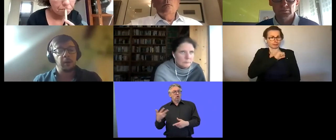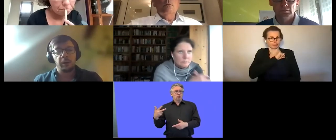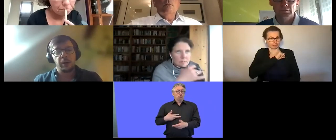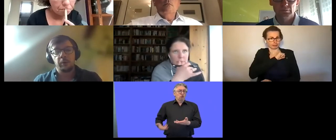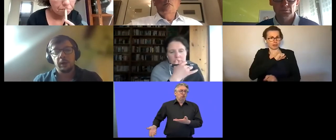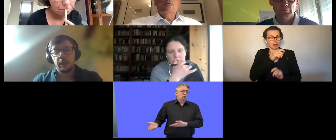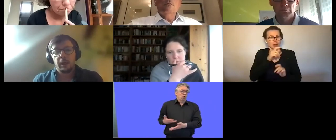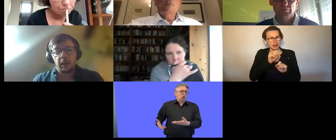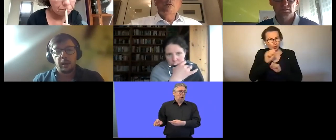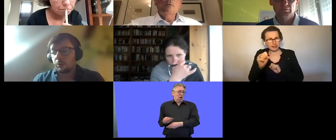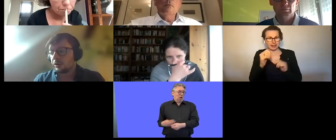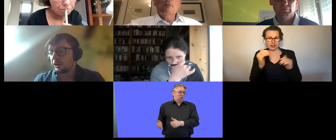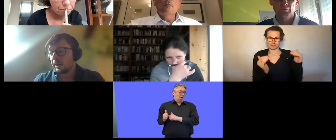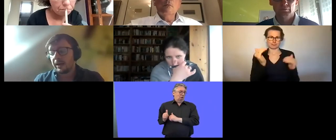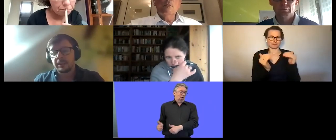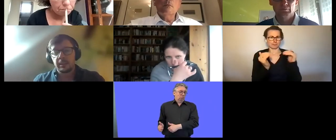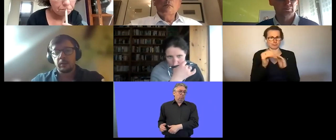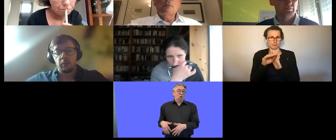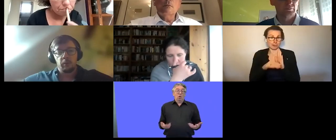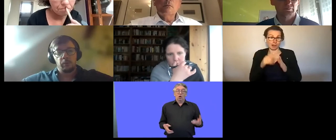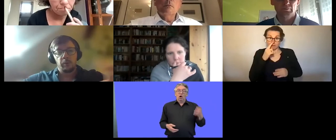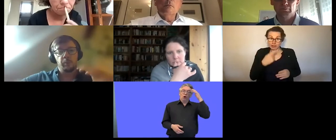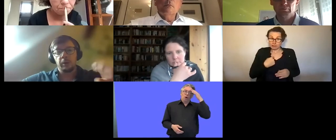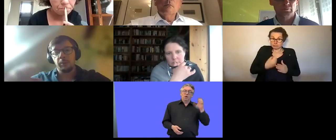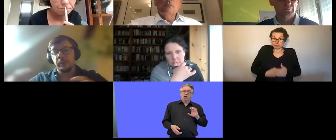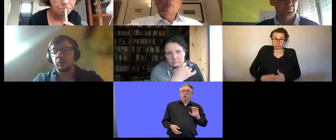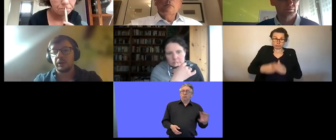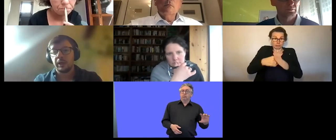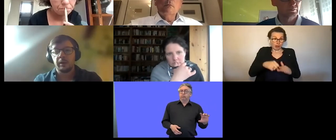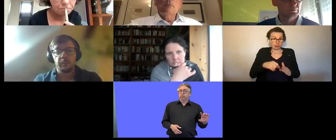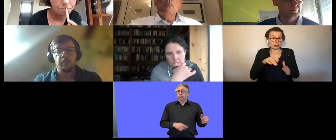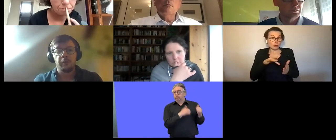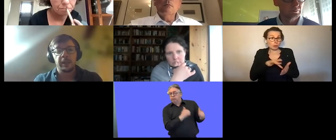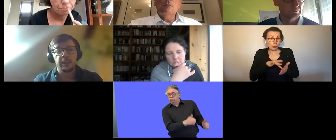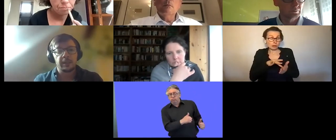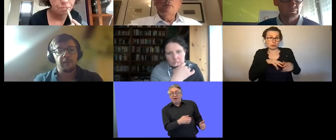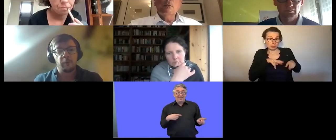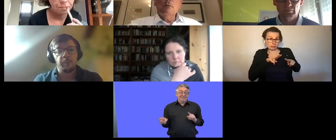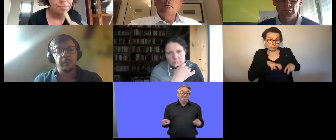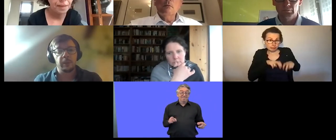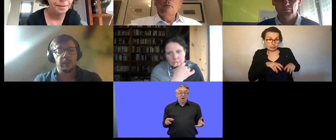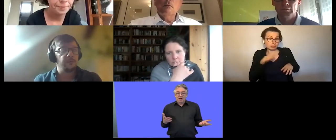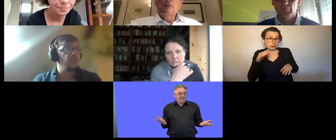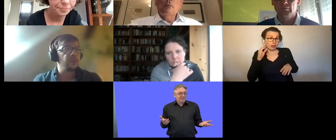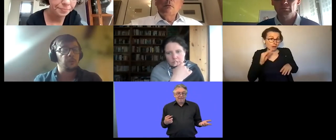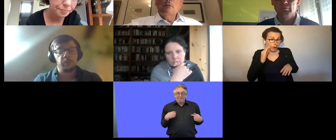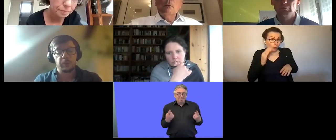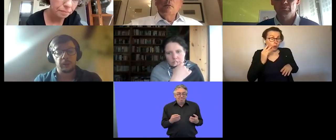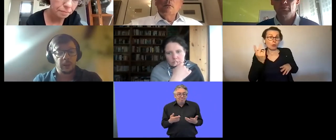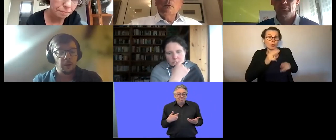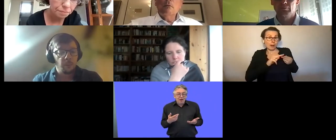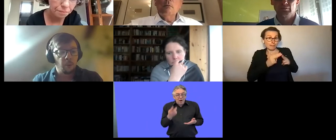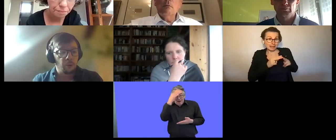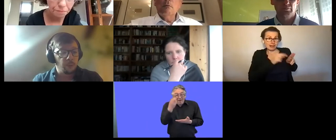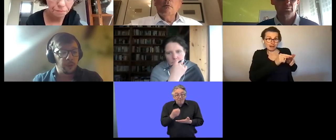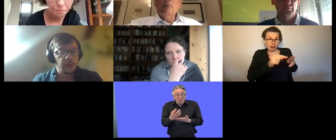we have with our uh research capacity or putting our members together in providing this kind of comparable information will be